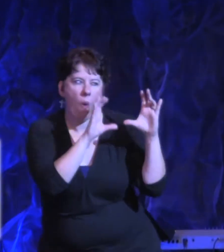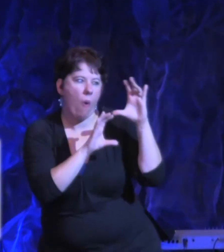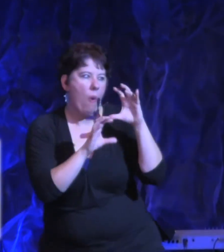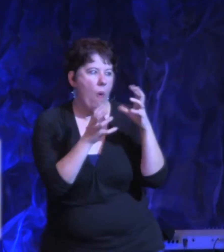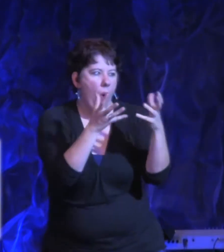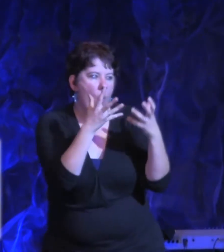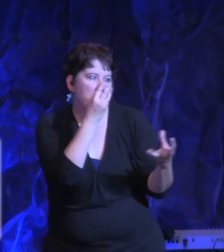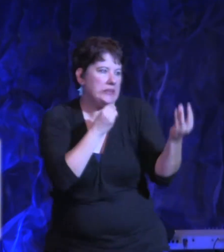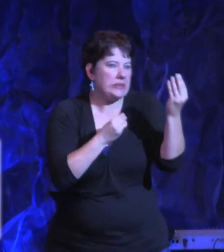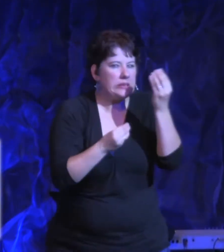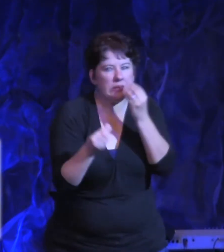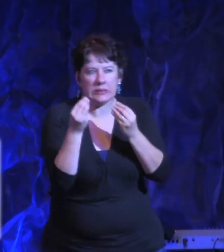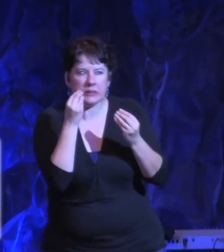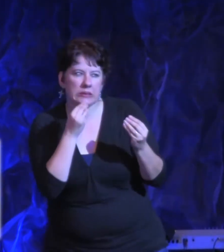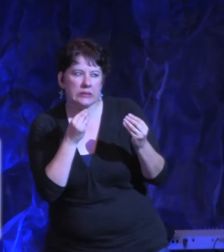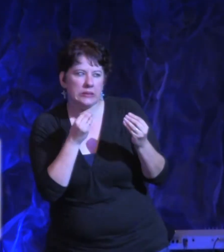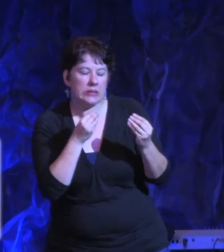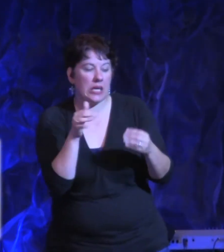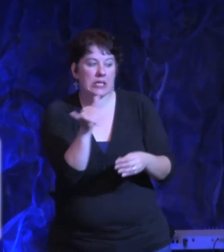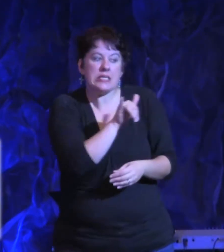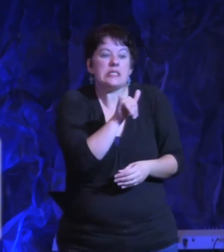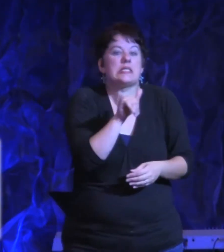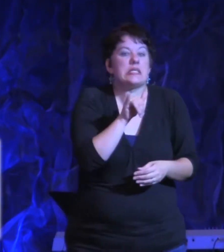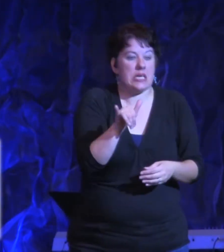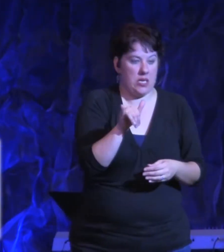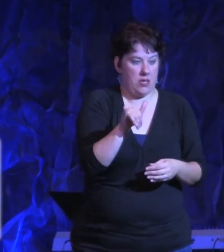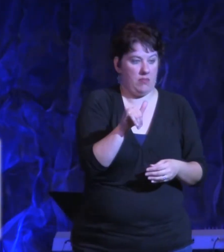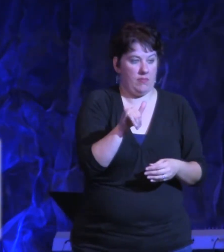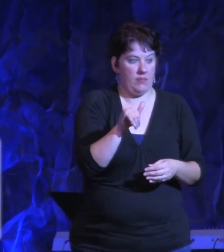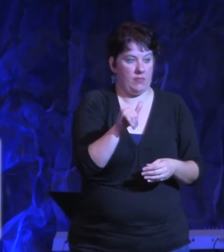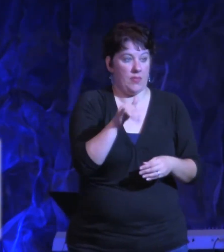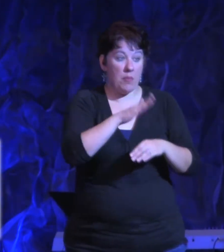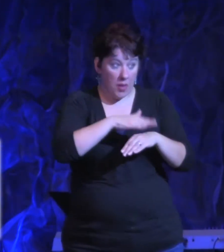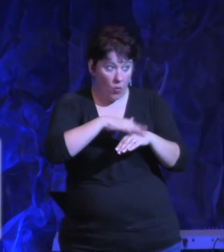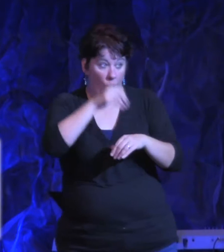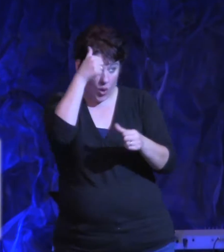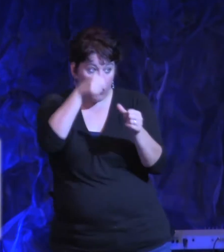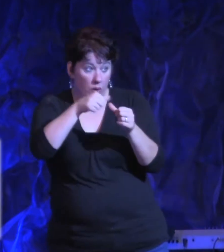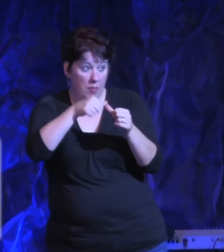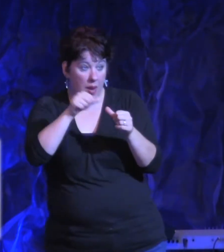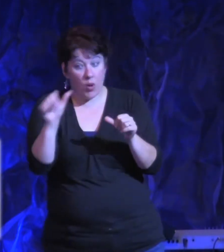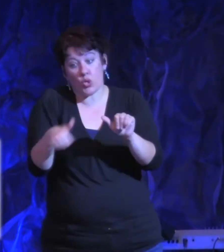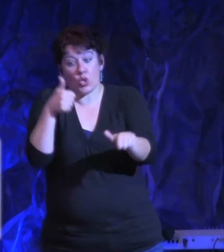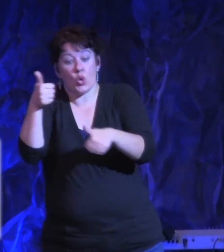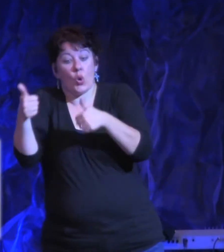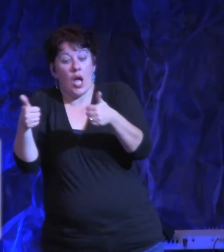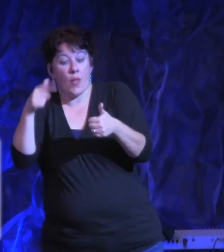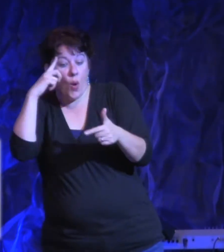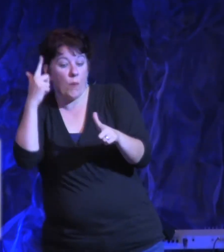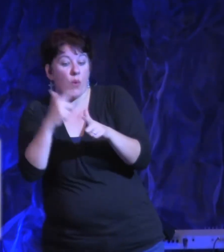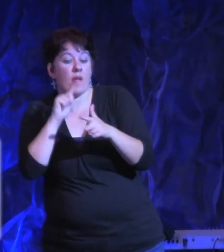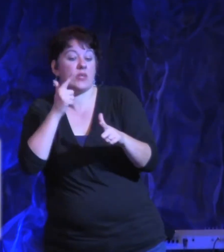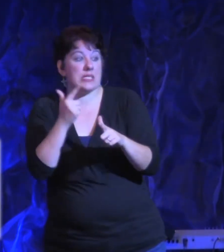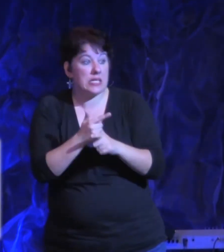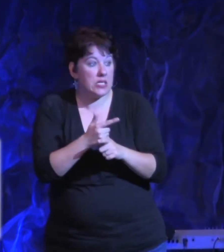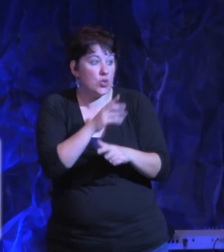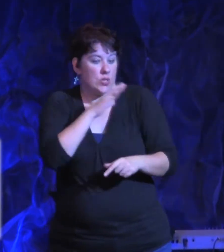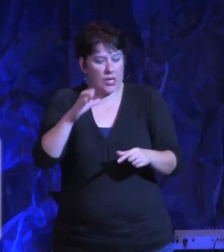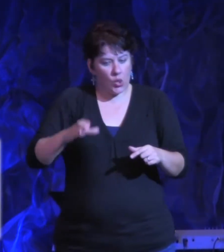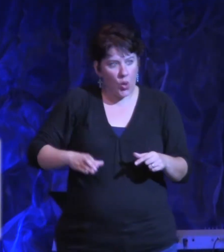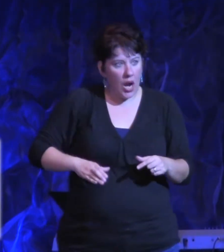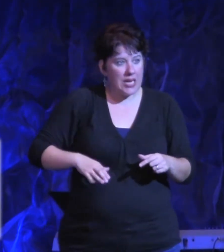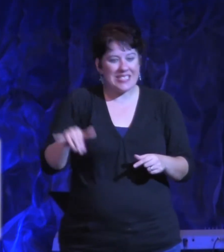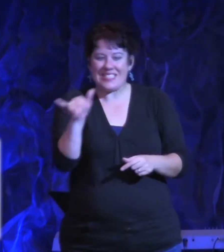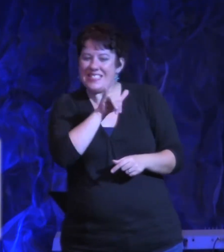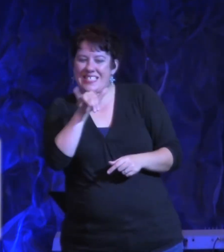Stand firm against him. Be strong in your faith. And remember that your Christian brothers and sisters all over the world are going through the same kind of suffering